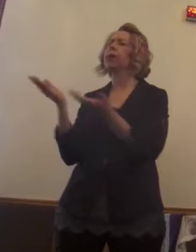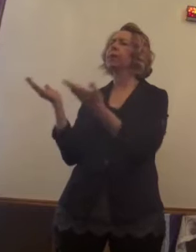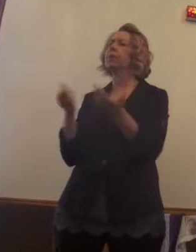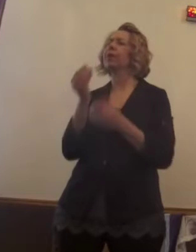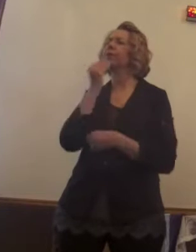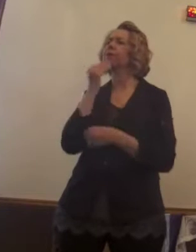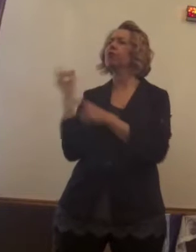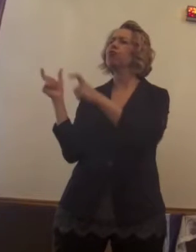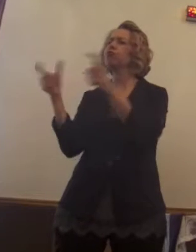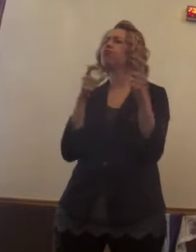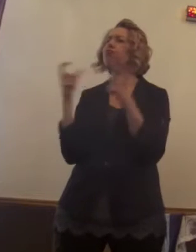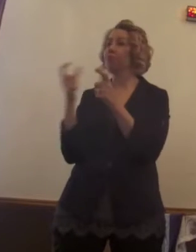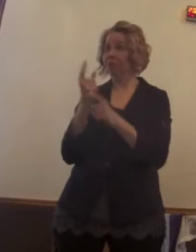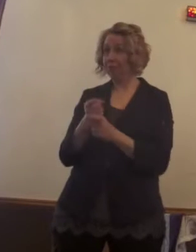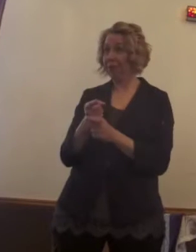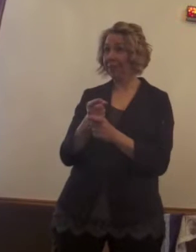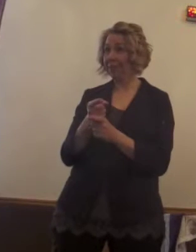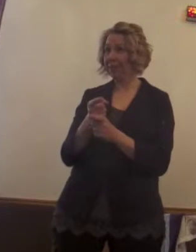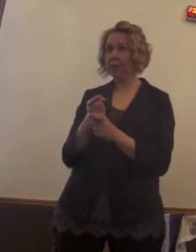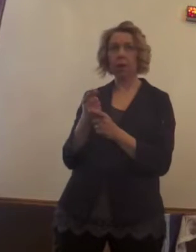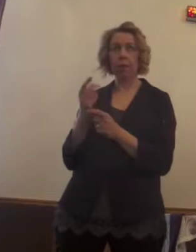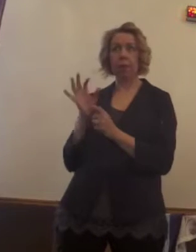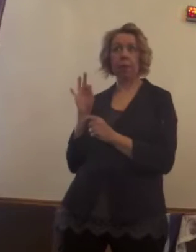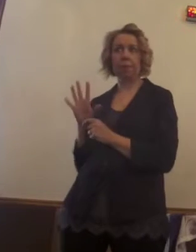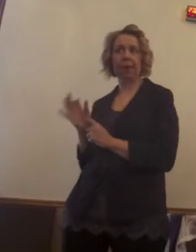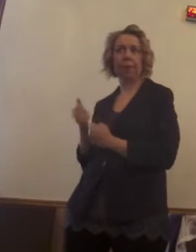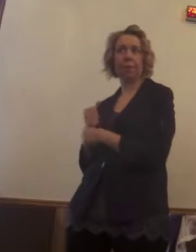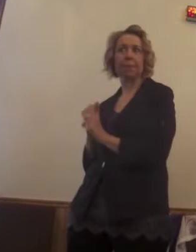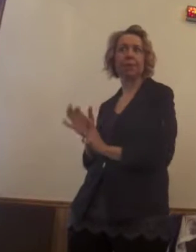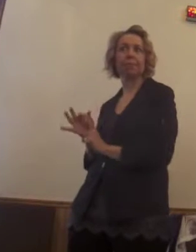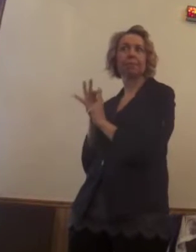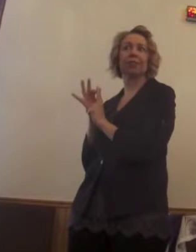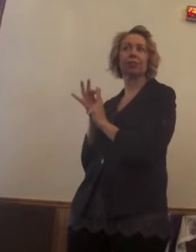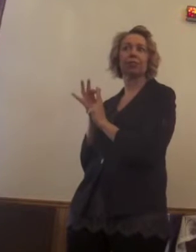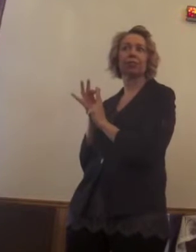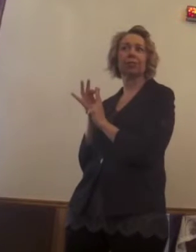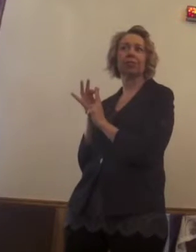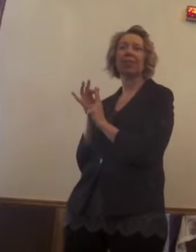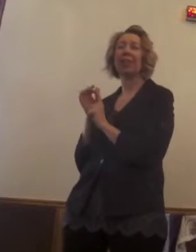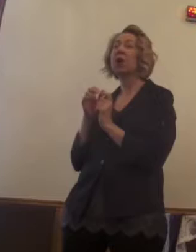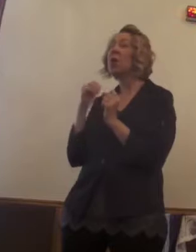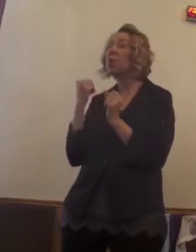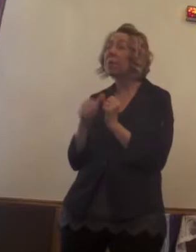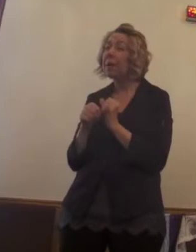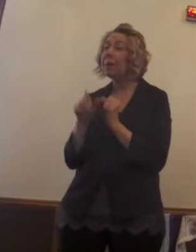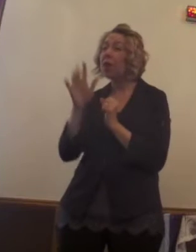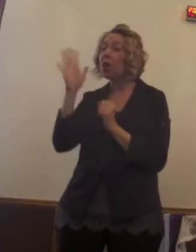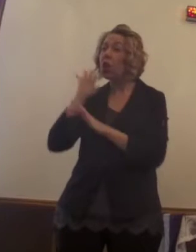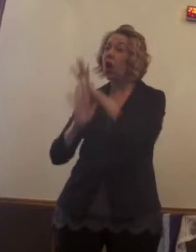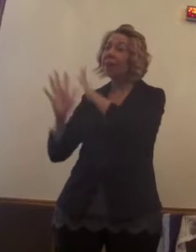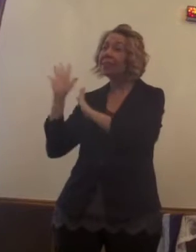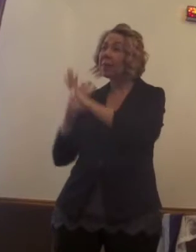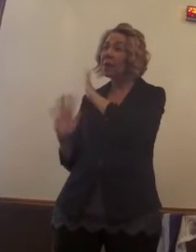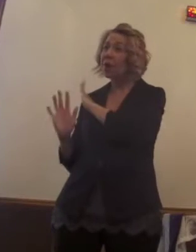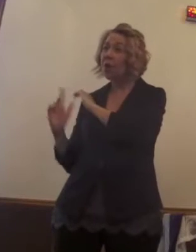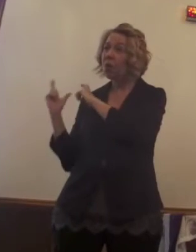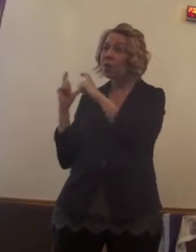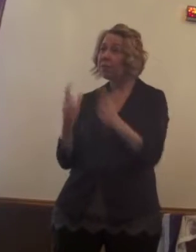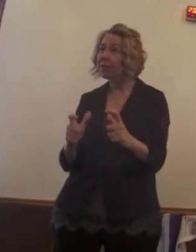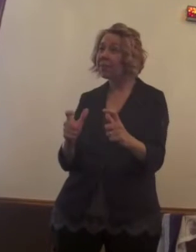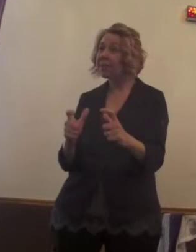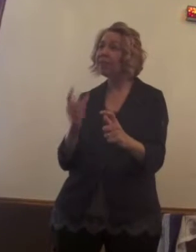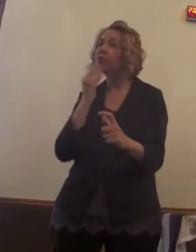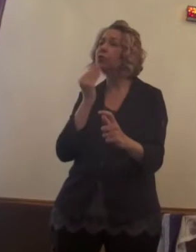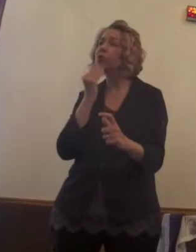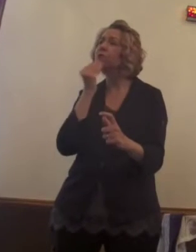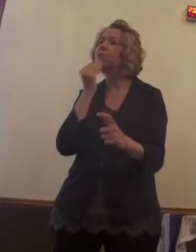that when we looked at the foods of Holy Week, they served eel and all this other stuff and nothing that you would think